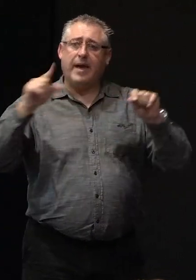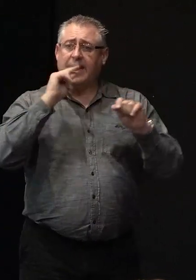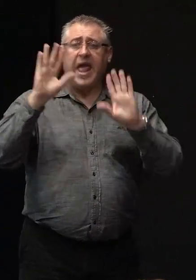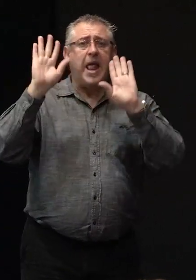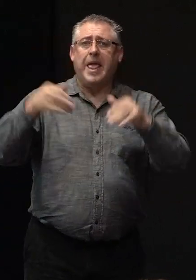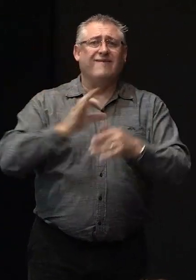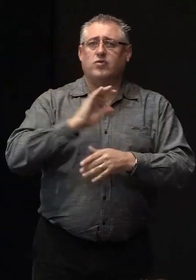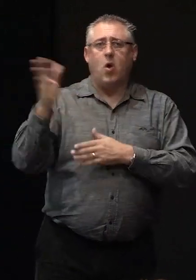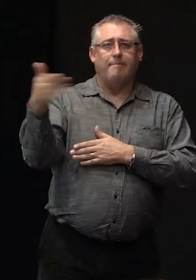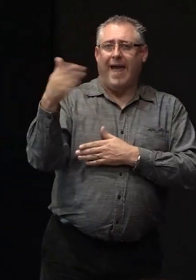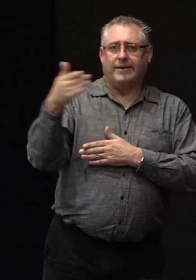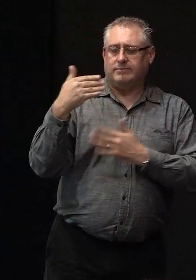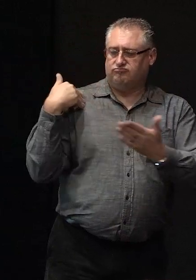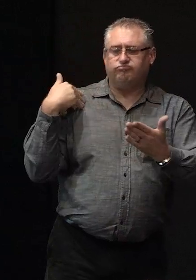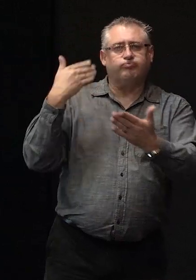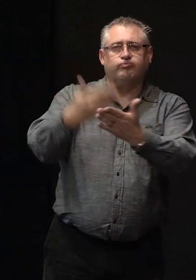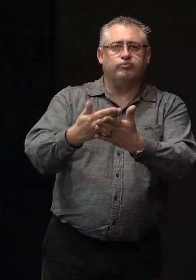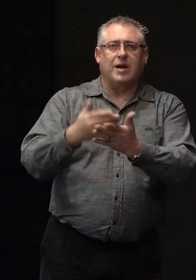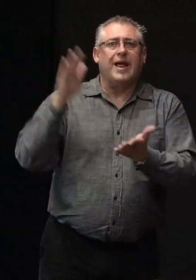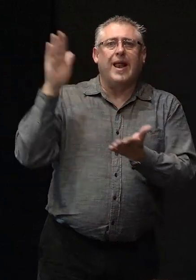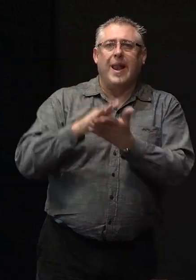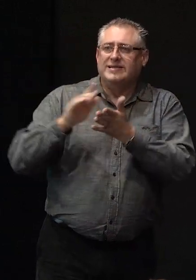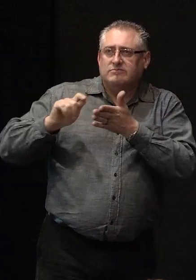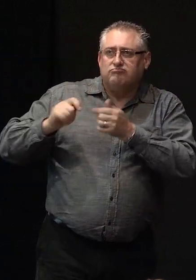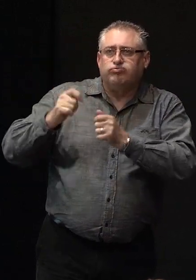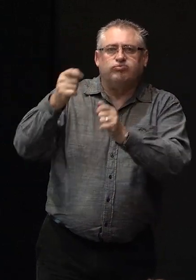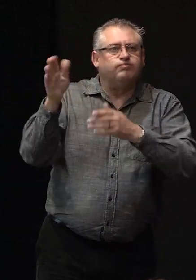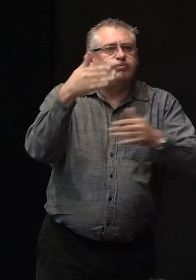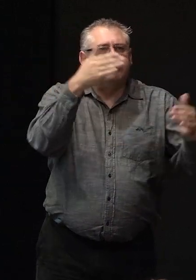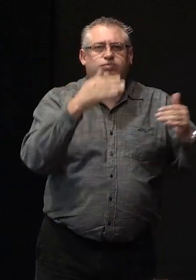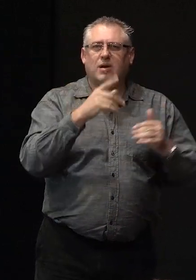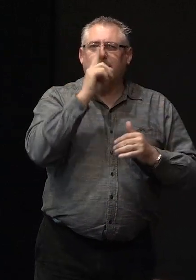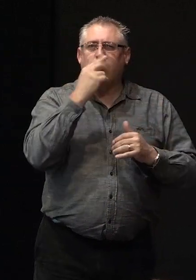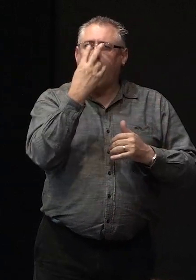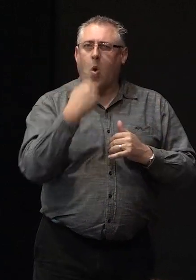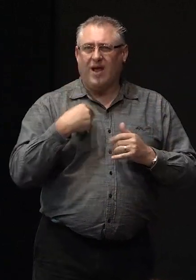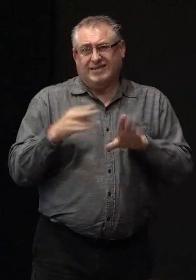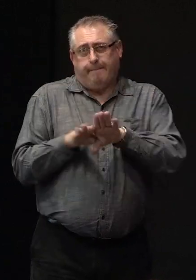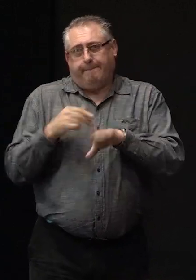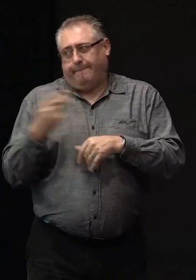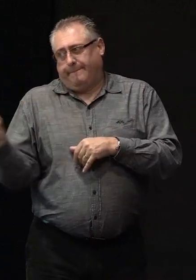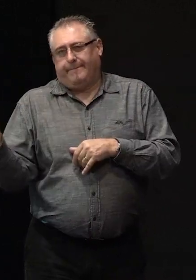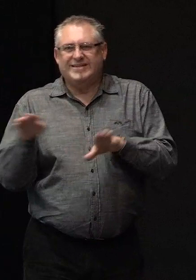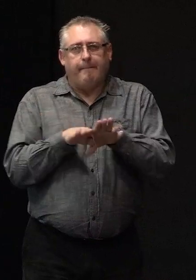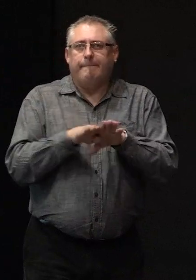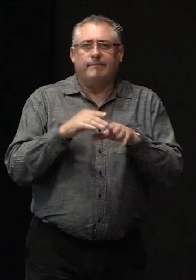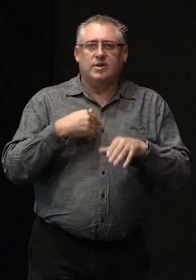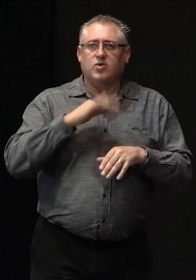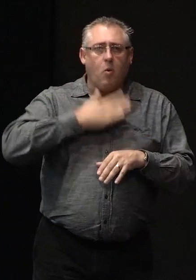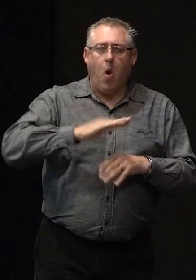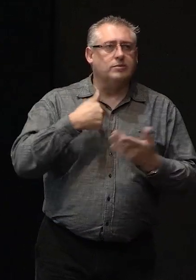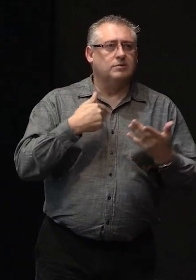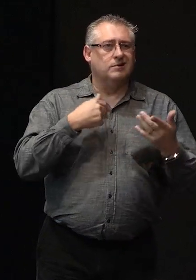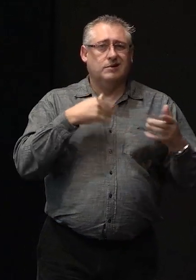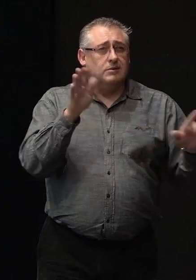uncoated requiring less maintenance which I know as people get older and I'm one of them you don't particularly